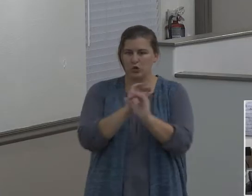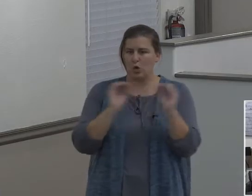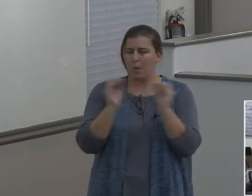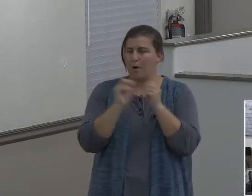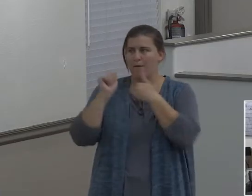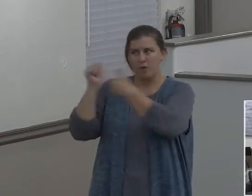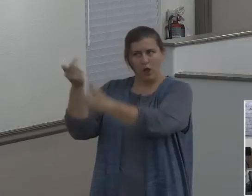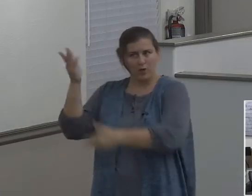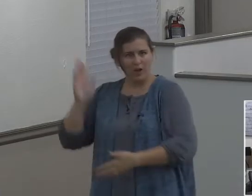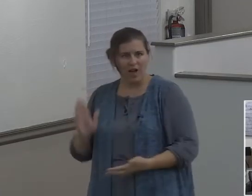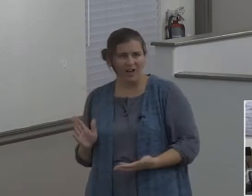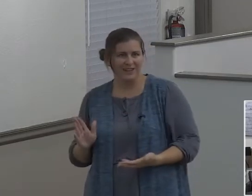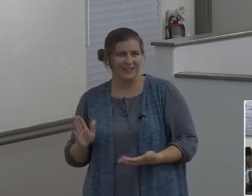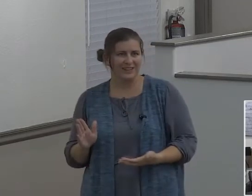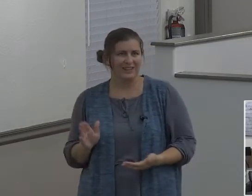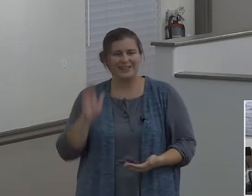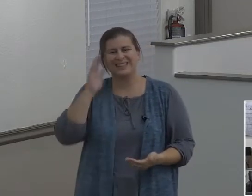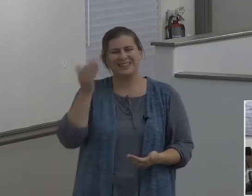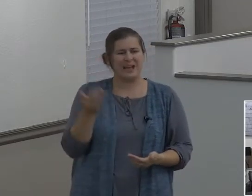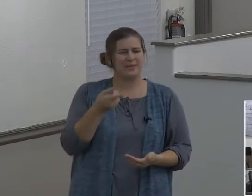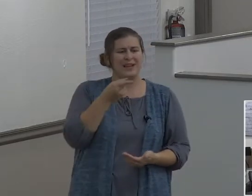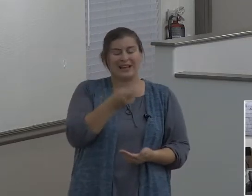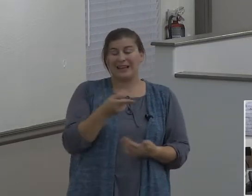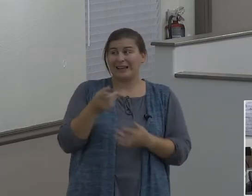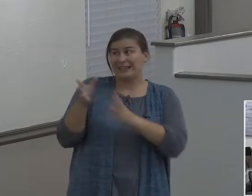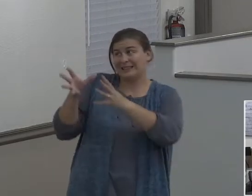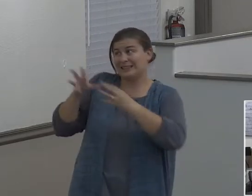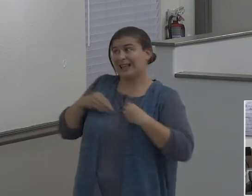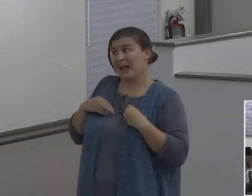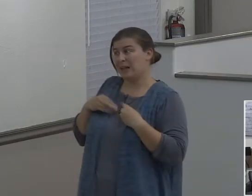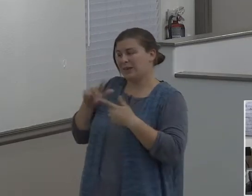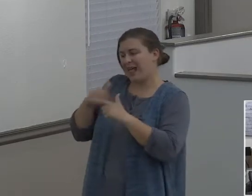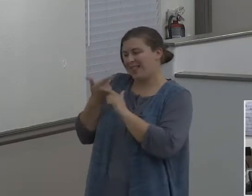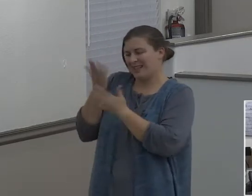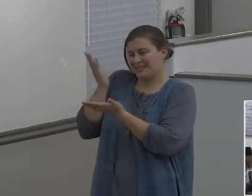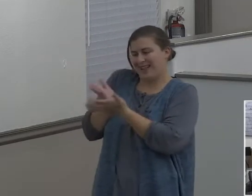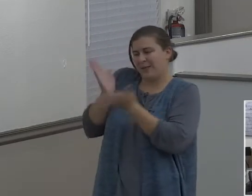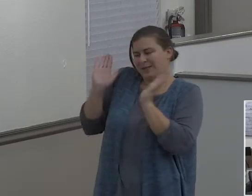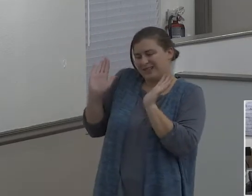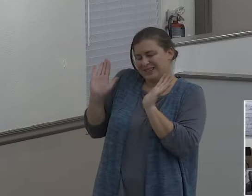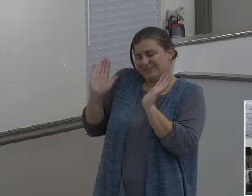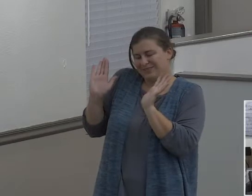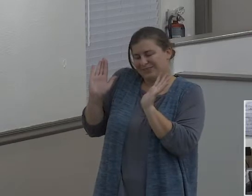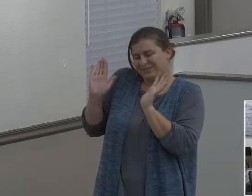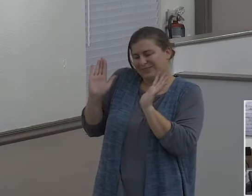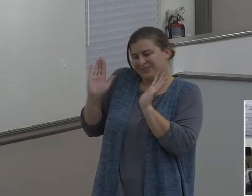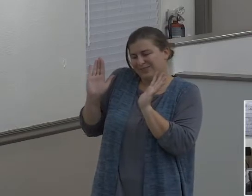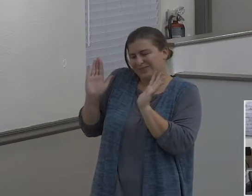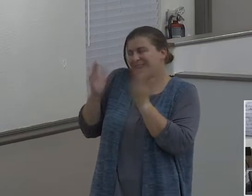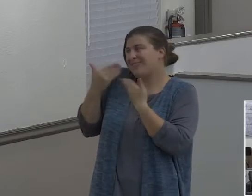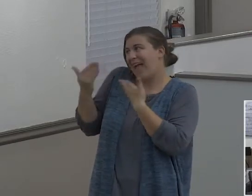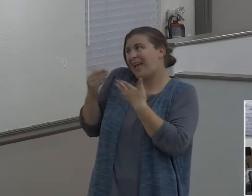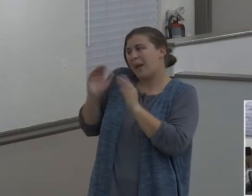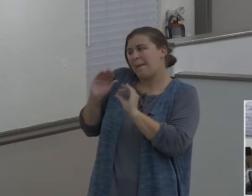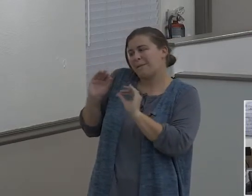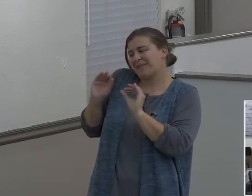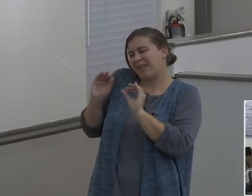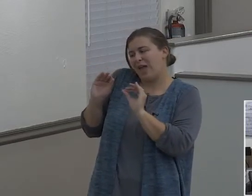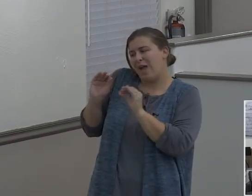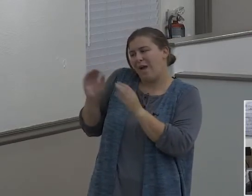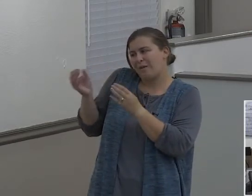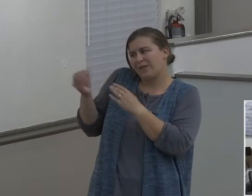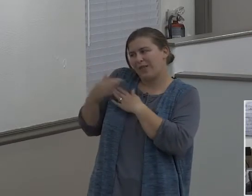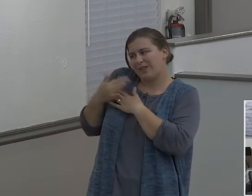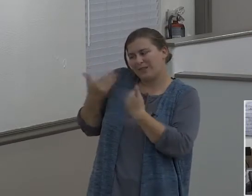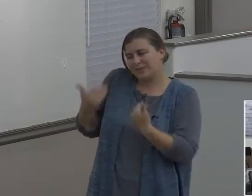it's just, it's like he goes that far and then just kind of arch, that's it. Look at the contrast in Genesis 13 between